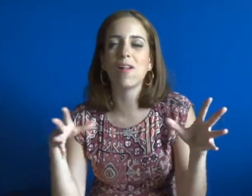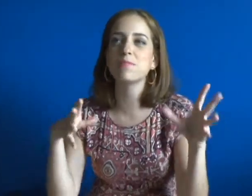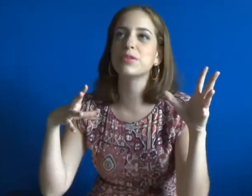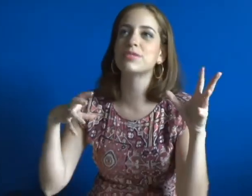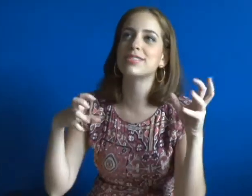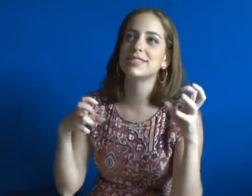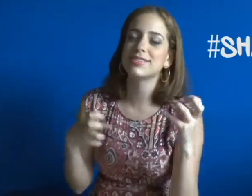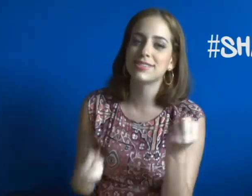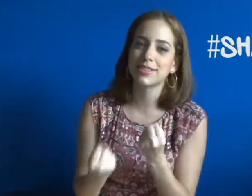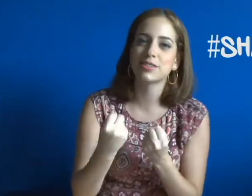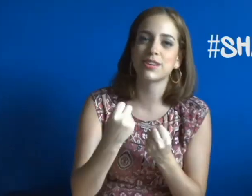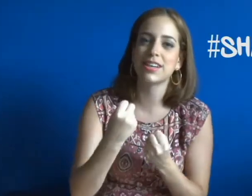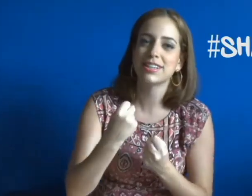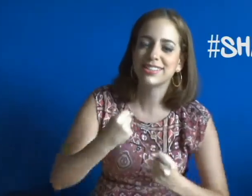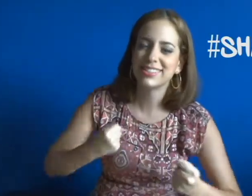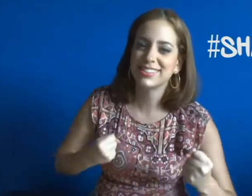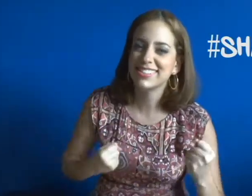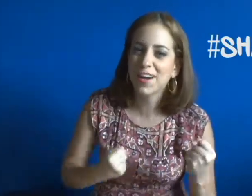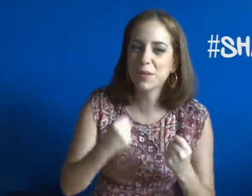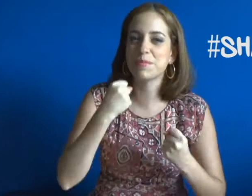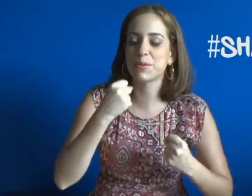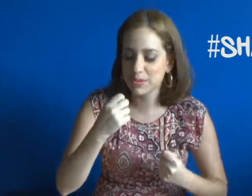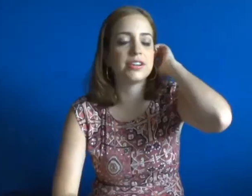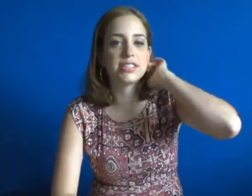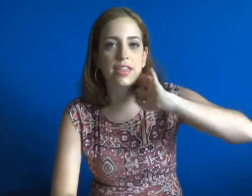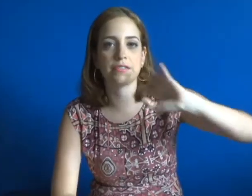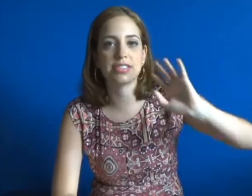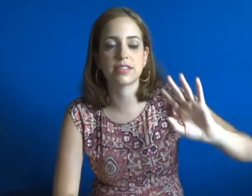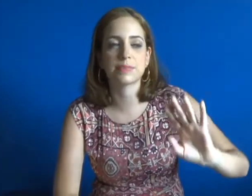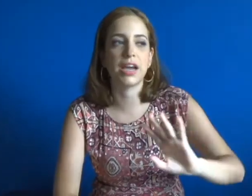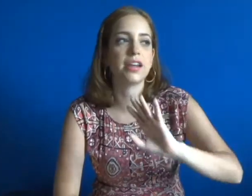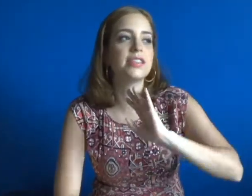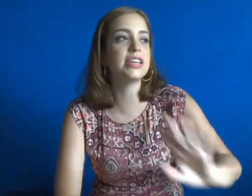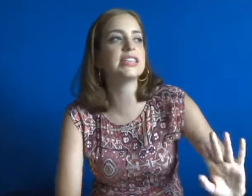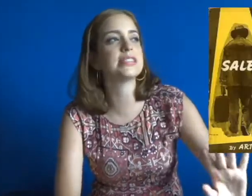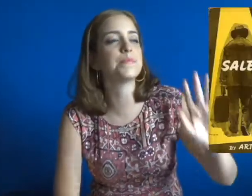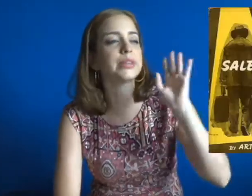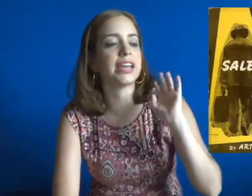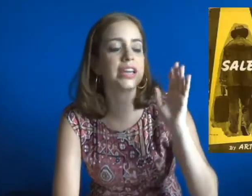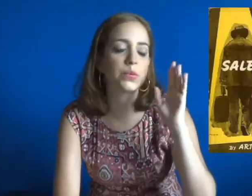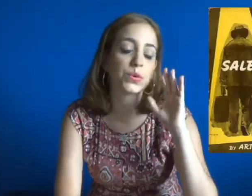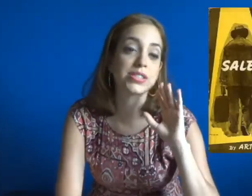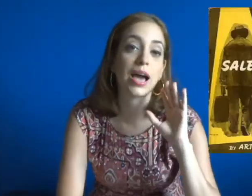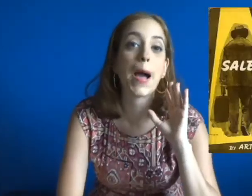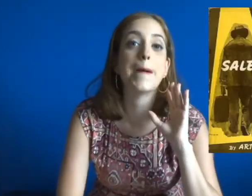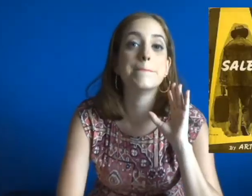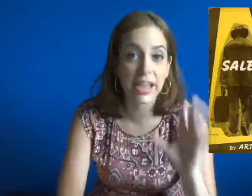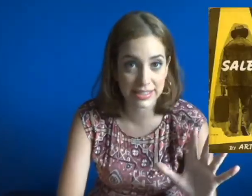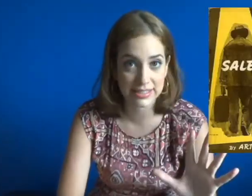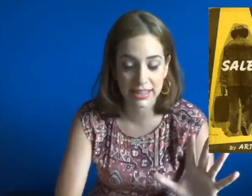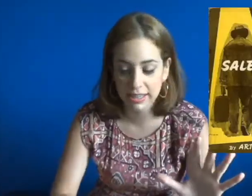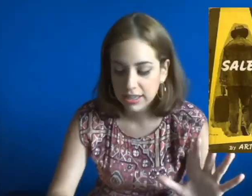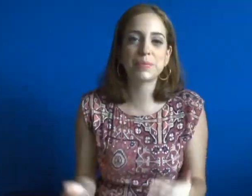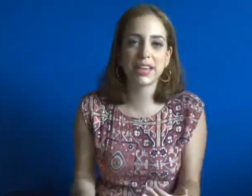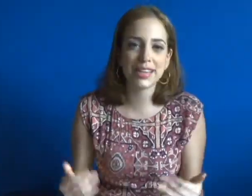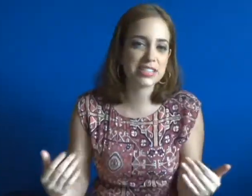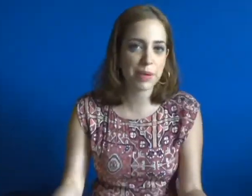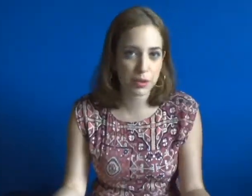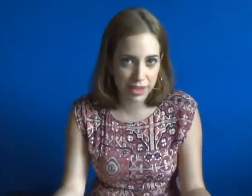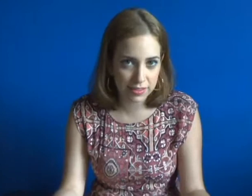almost stick to it. Almost I read Death of a Salesman. This play was amazing. This play is about a